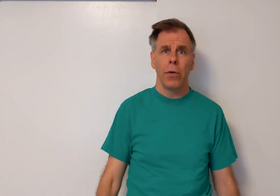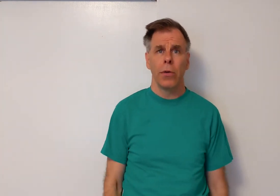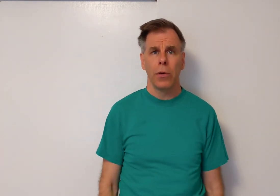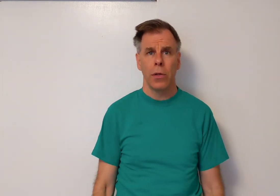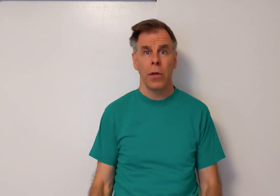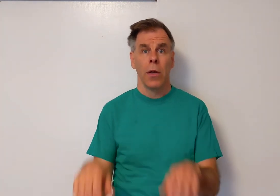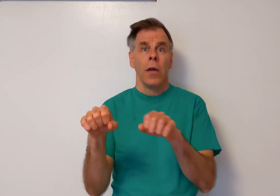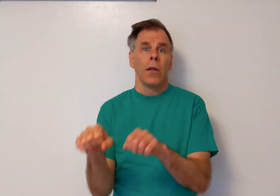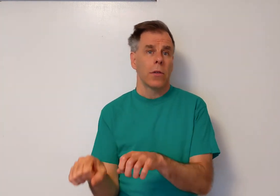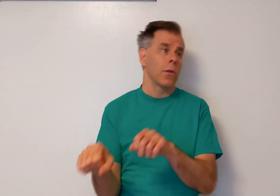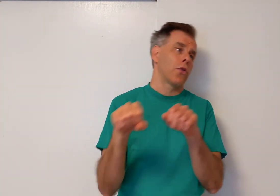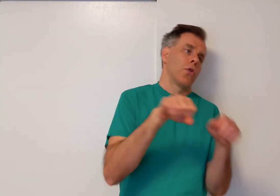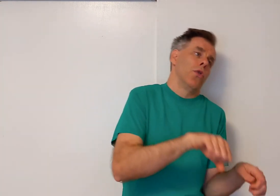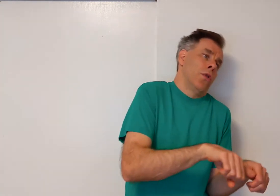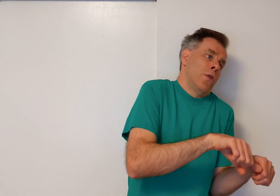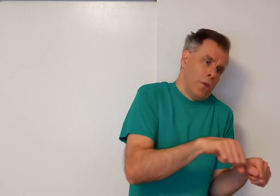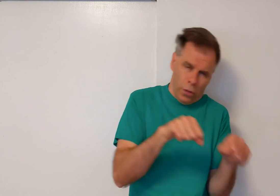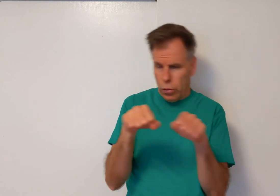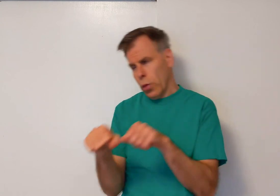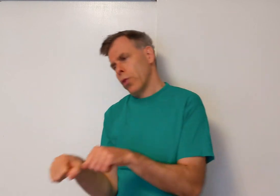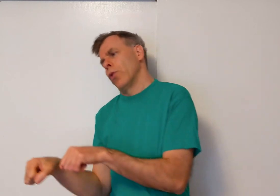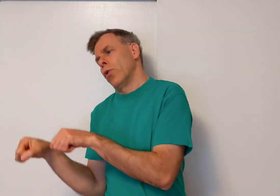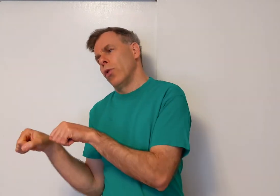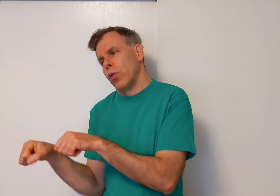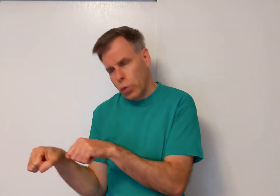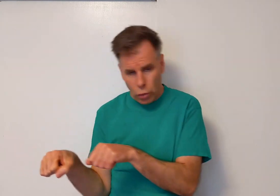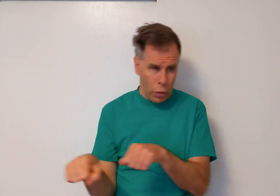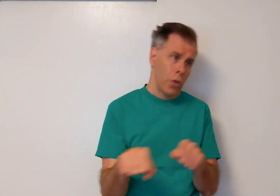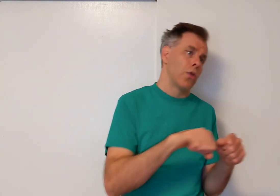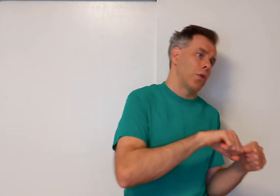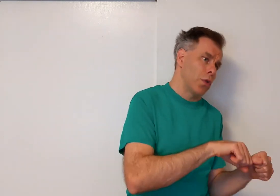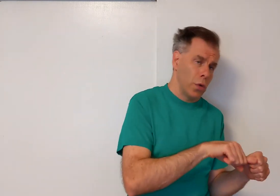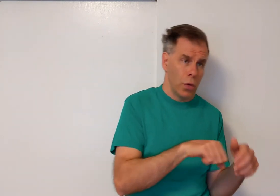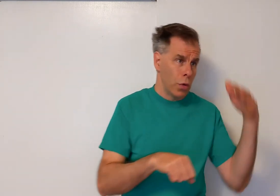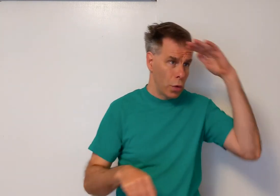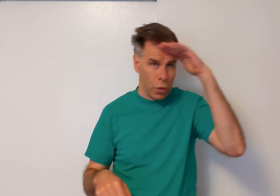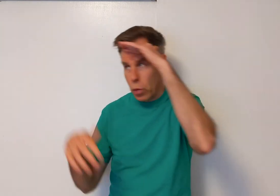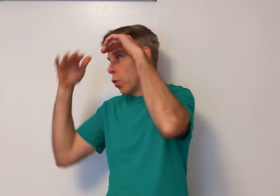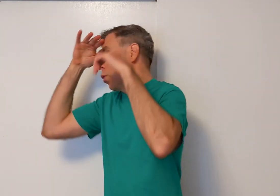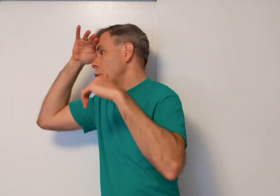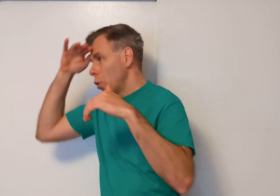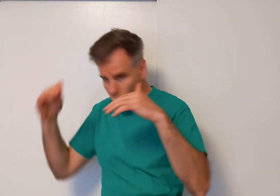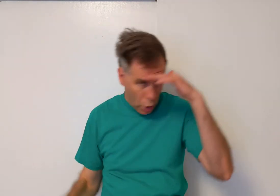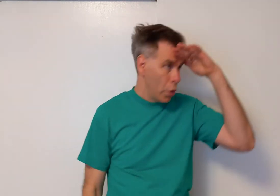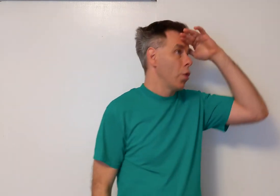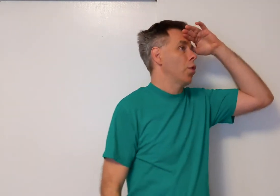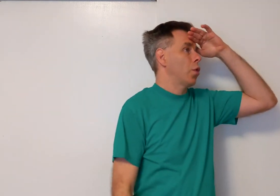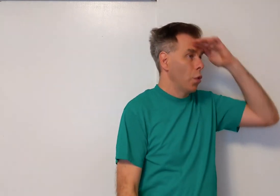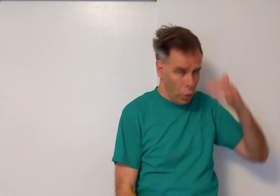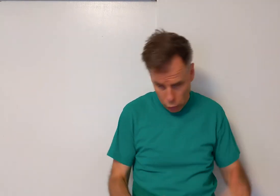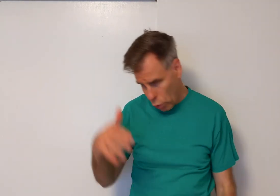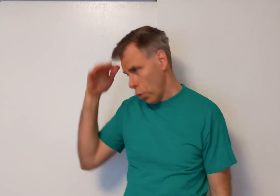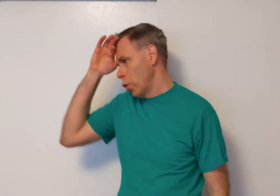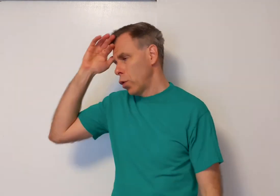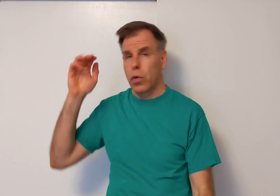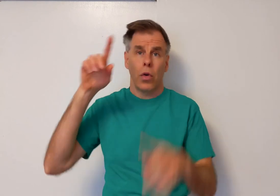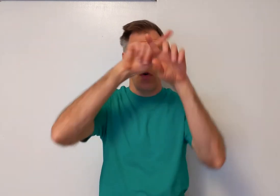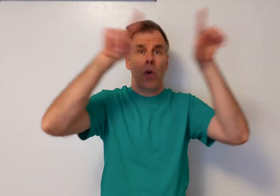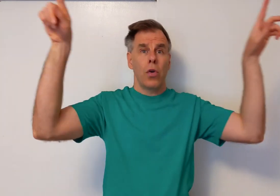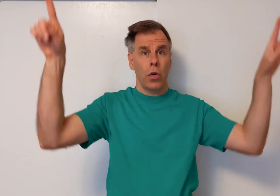Do-do-do-do-do-do-do-do-do-do-do-do